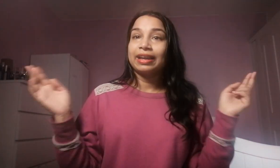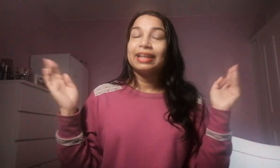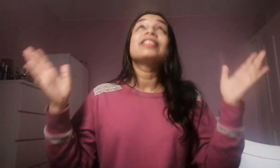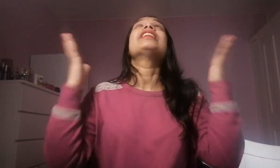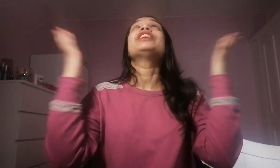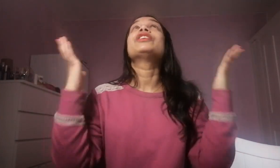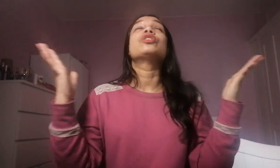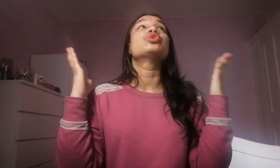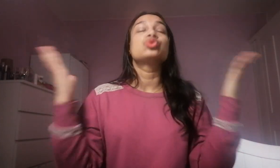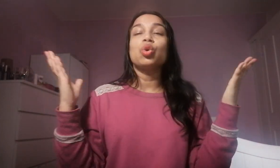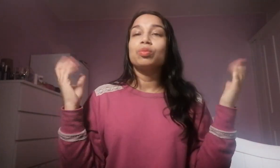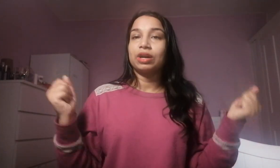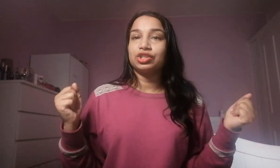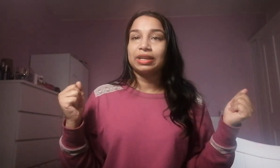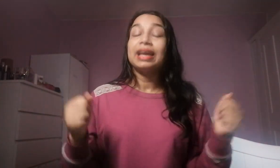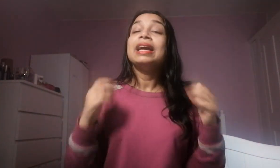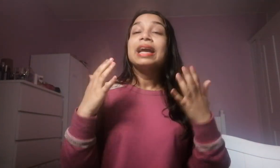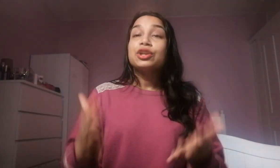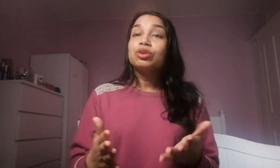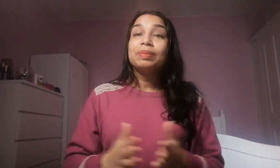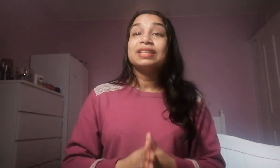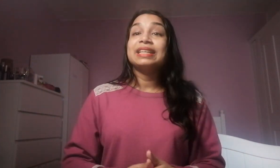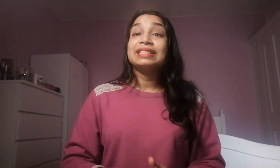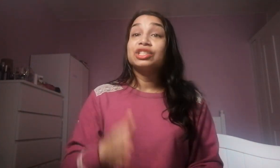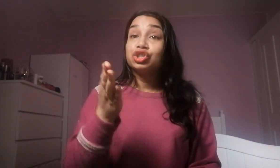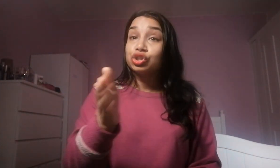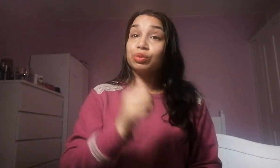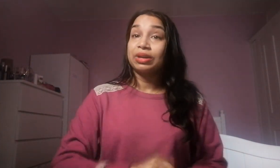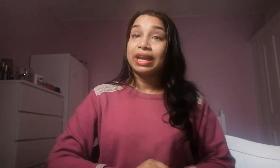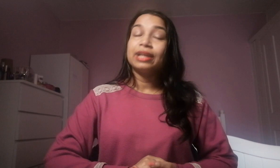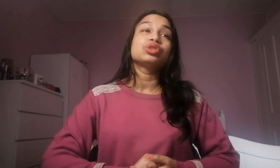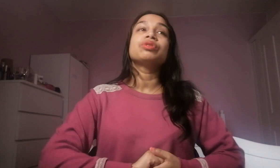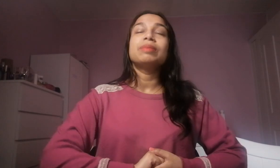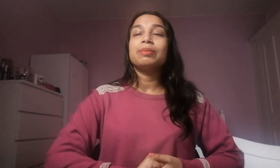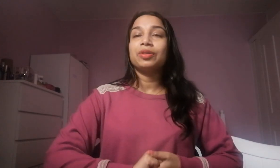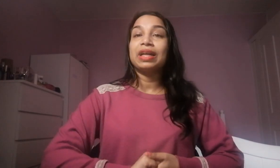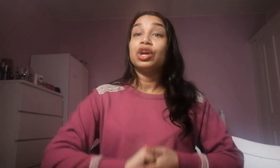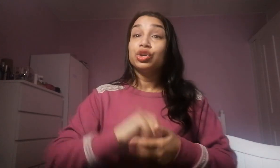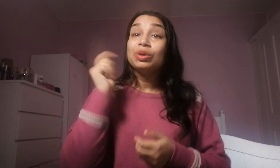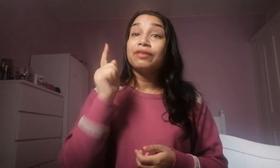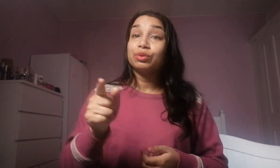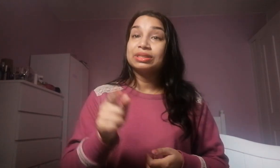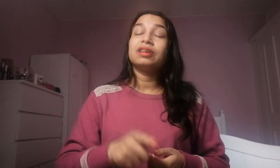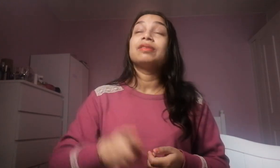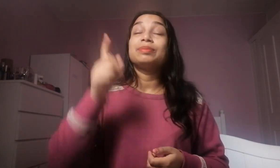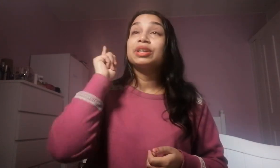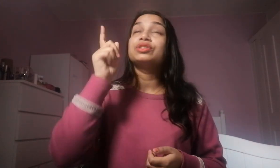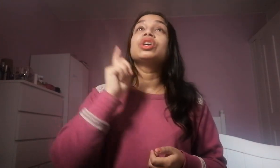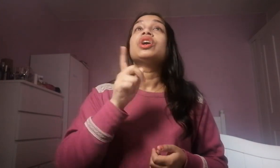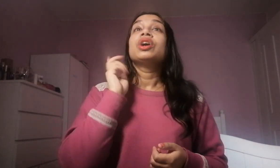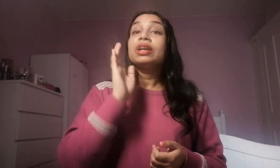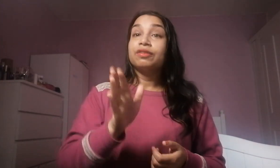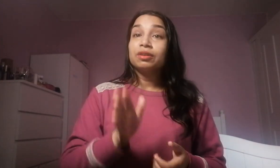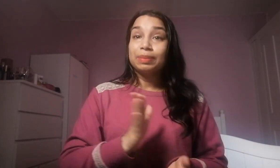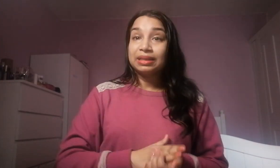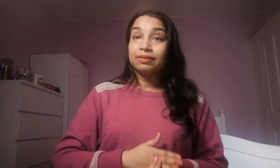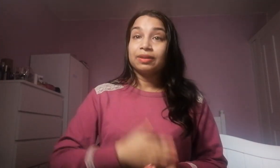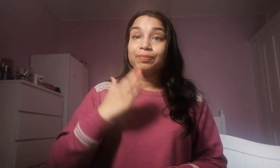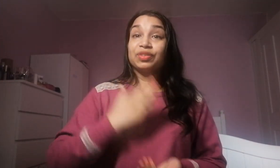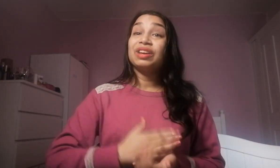okay thank you God so much okay and your biggest asset is you okay so remember that you have yourself and because if you're a believer you